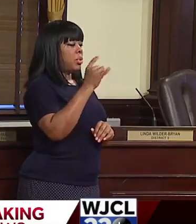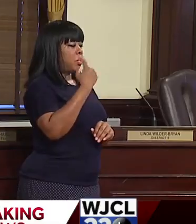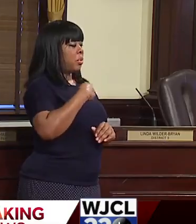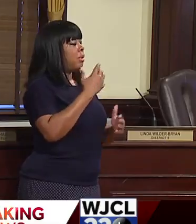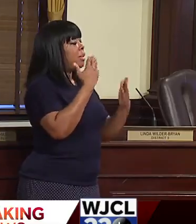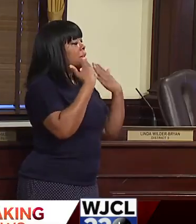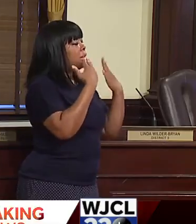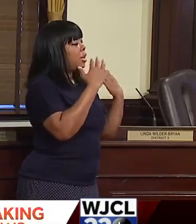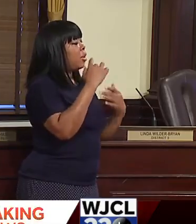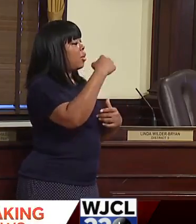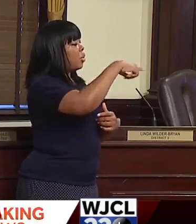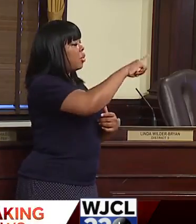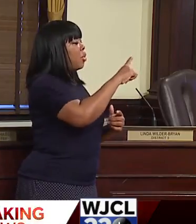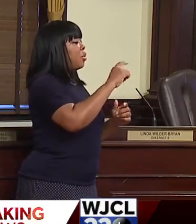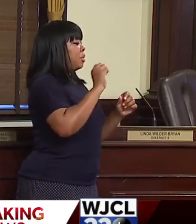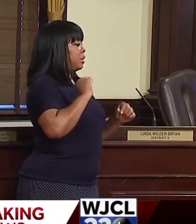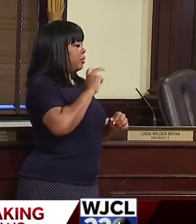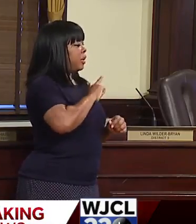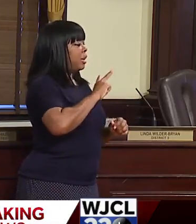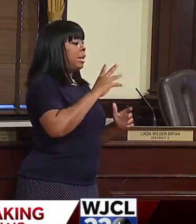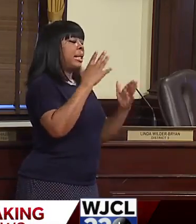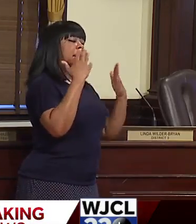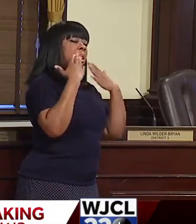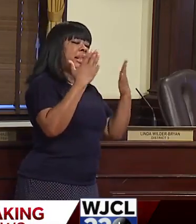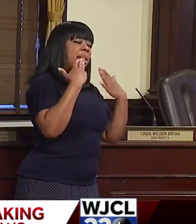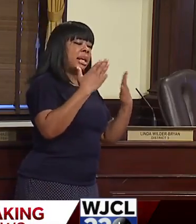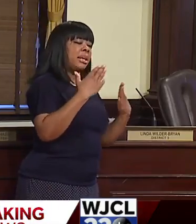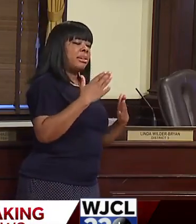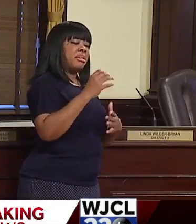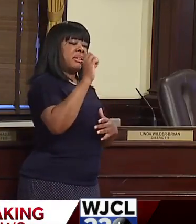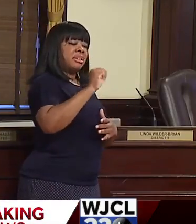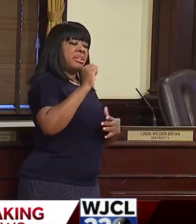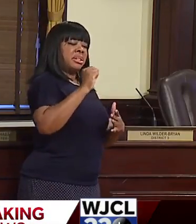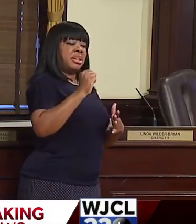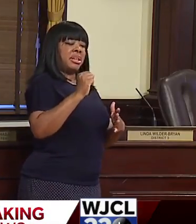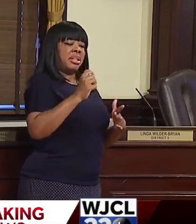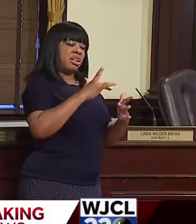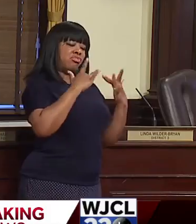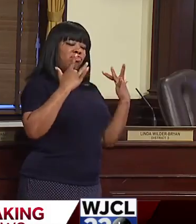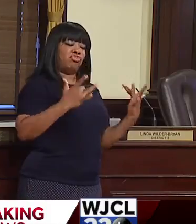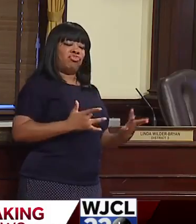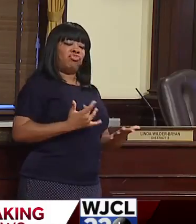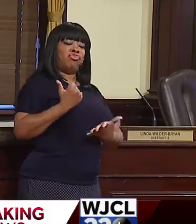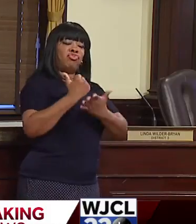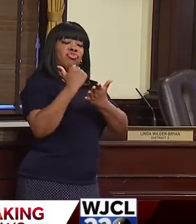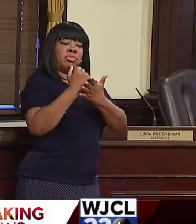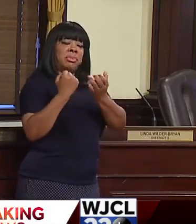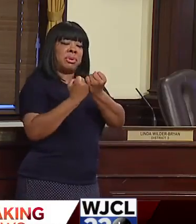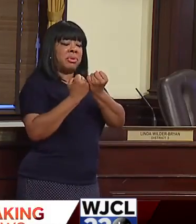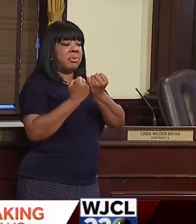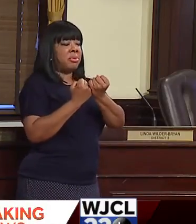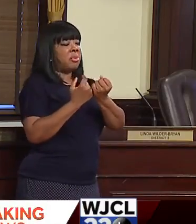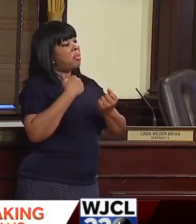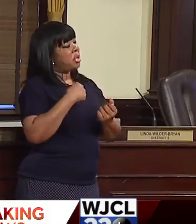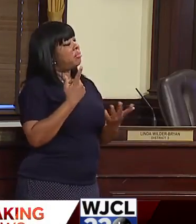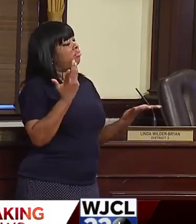for showing our guest good old Southern hospitality. Because that's what we do.